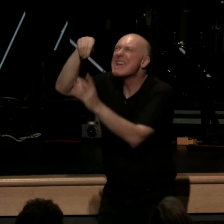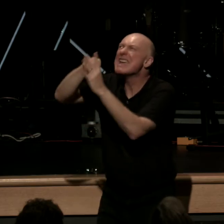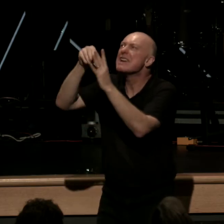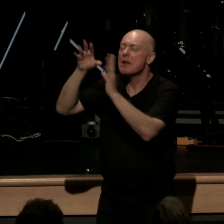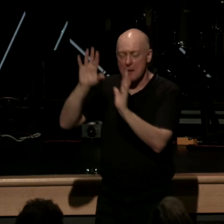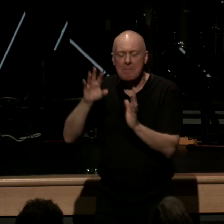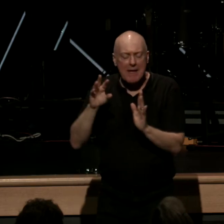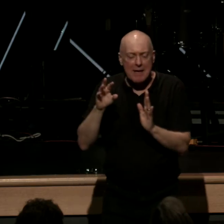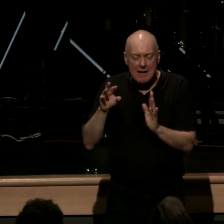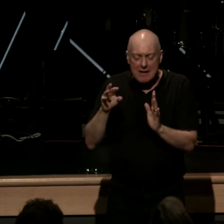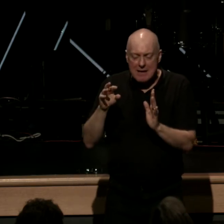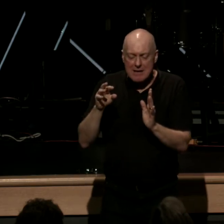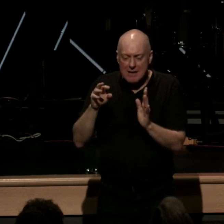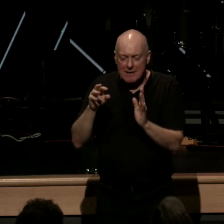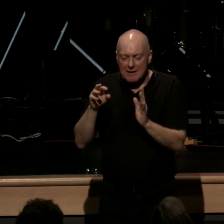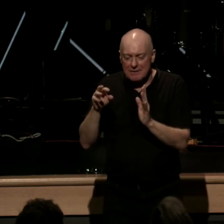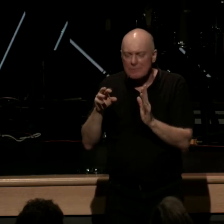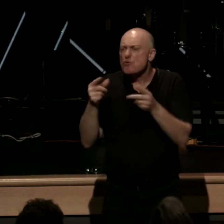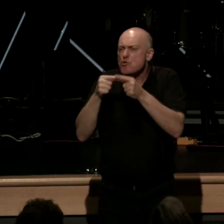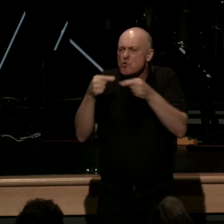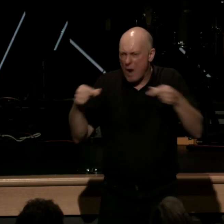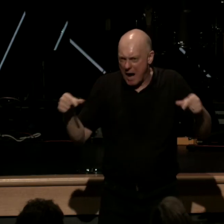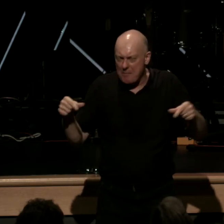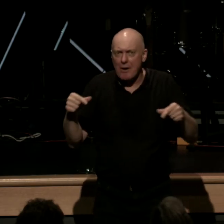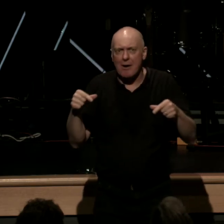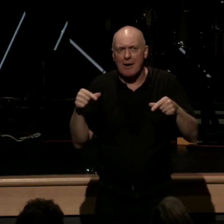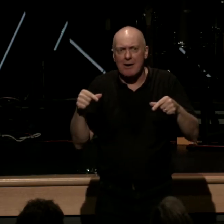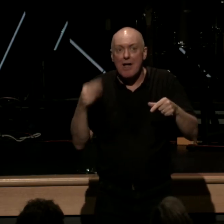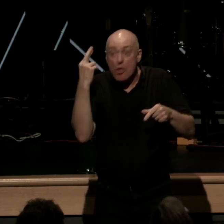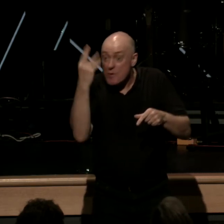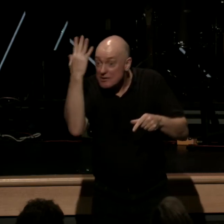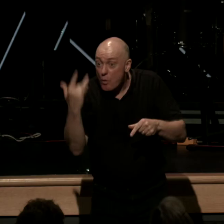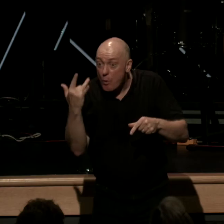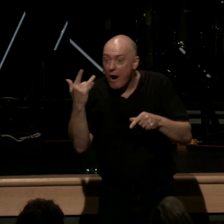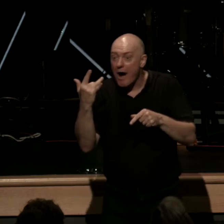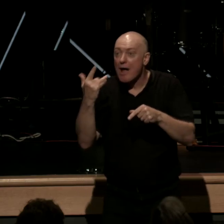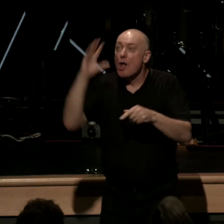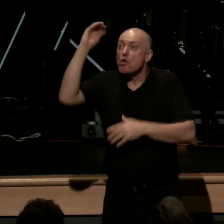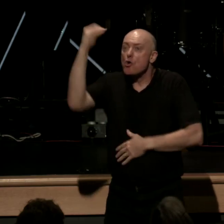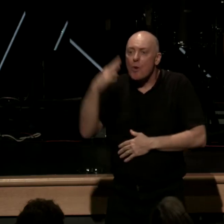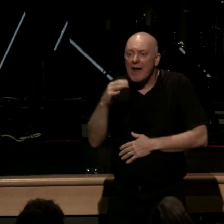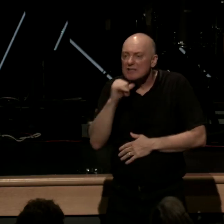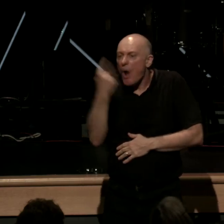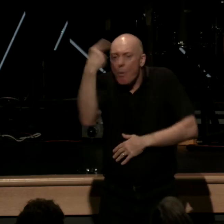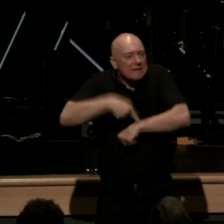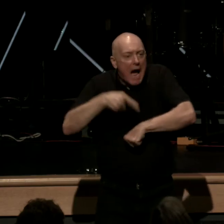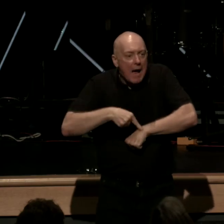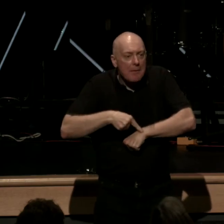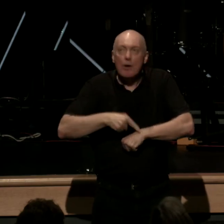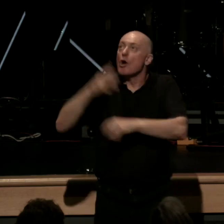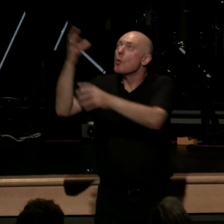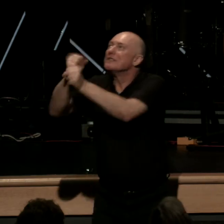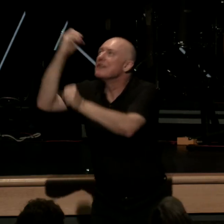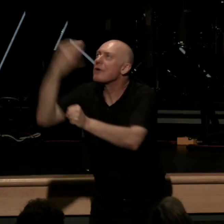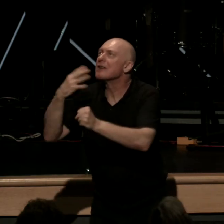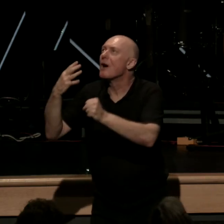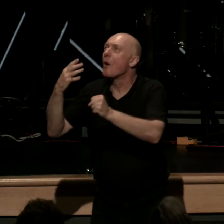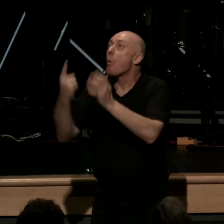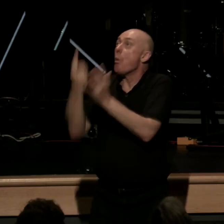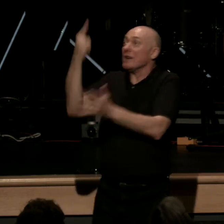now why is that important here's why the reason is so important it means that this grace is not just one time the perfect tense means it's a